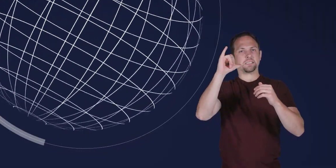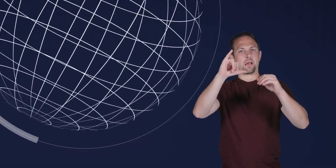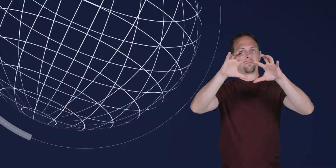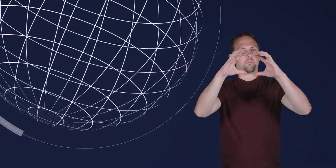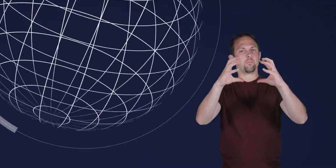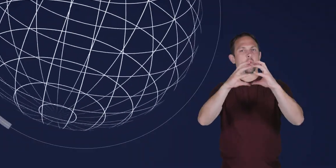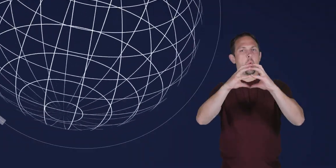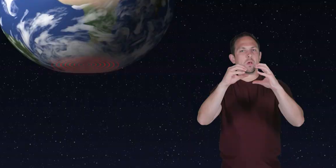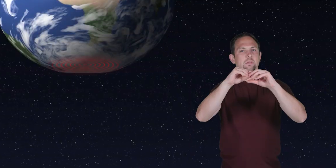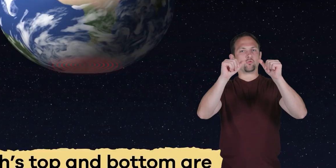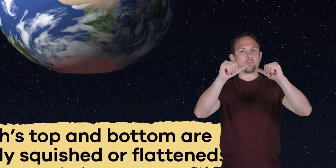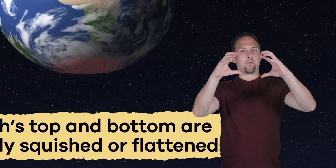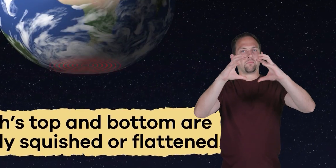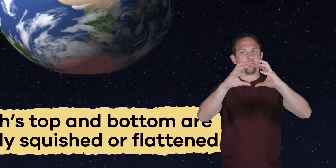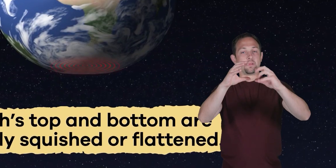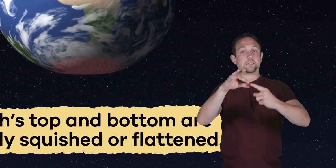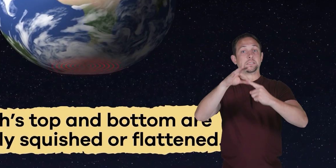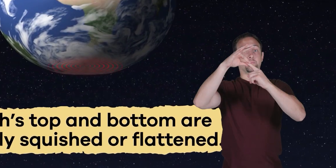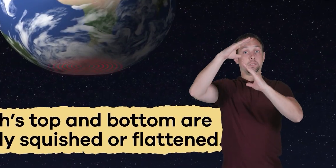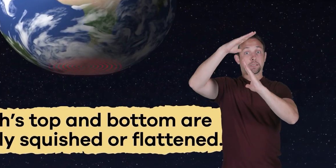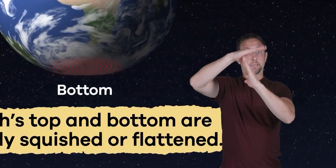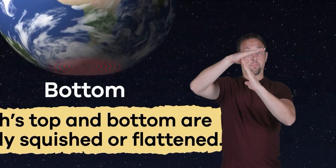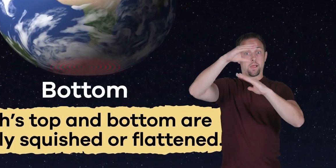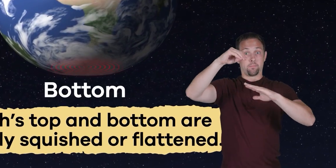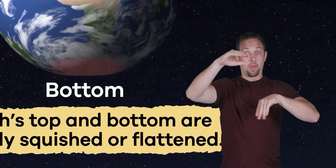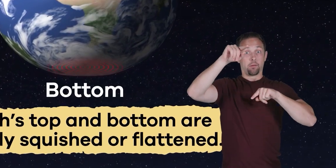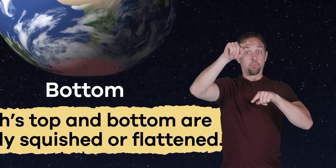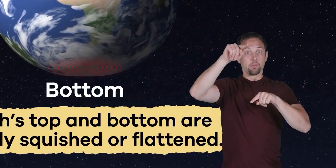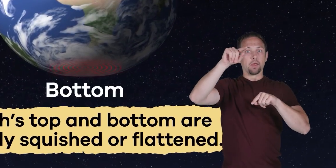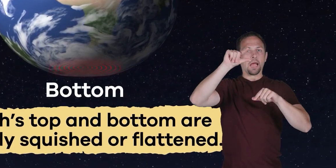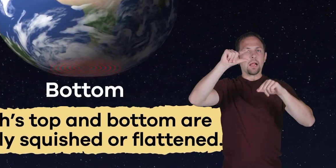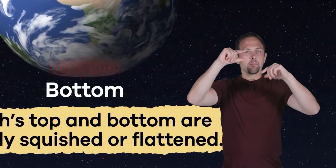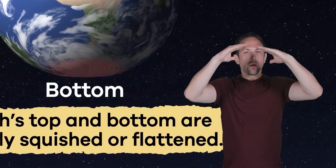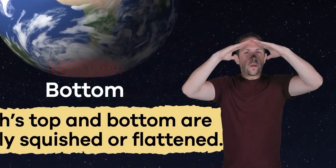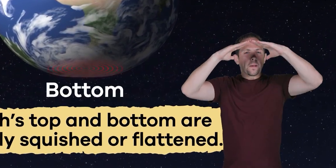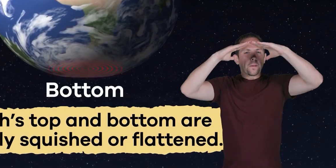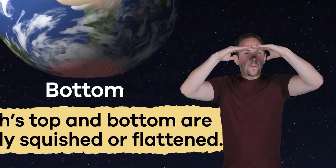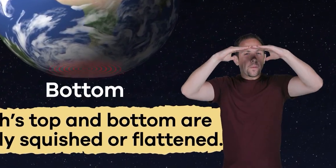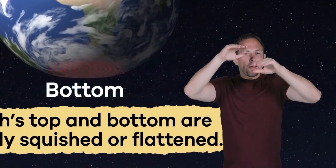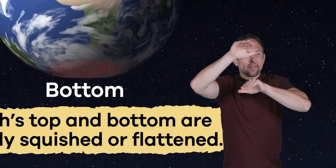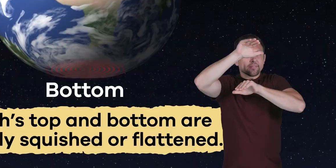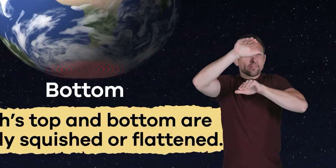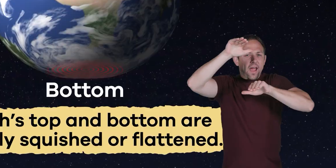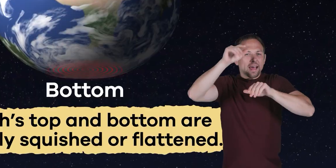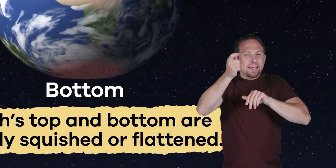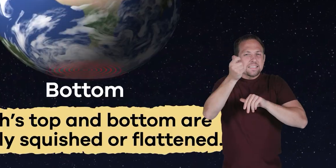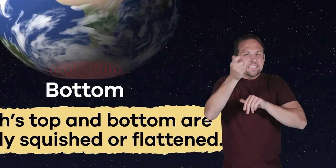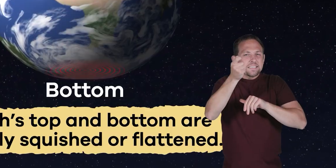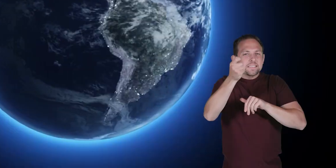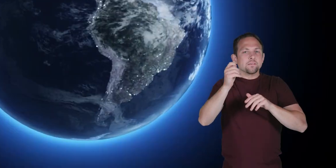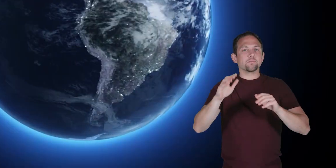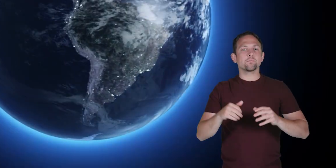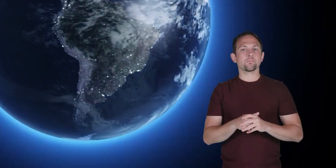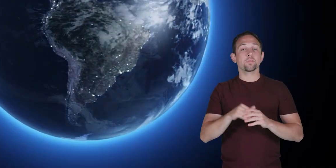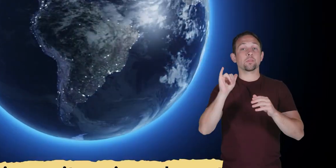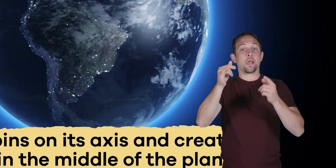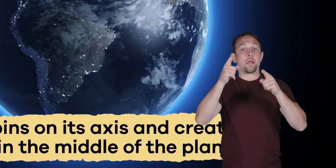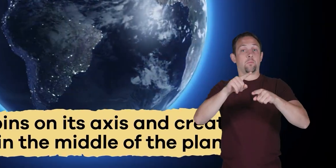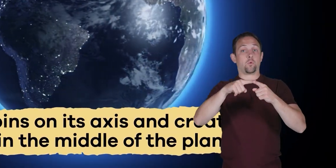in shape except the top and the bottom are slightly squished or flattened this happens when the earth